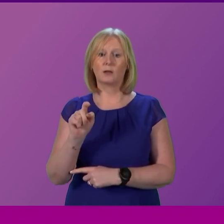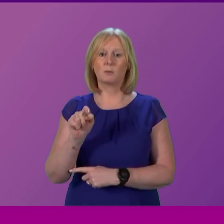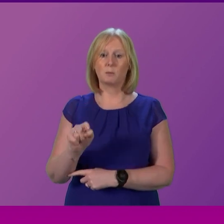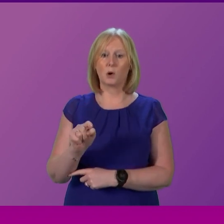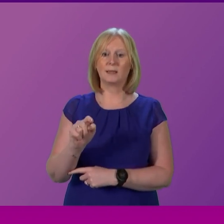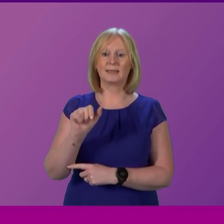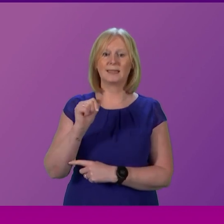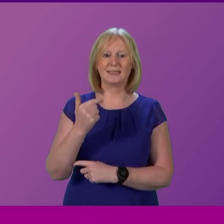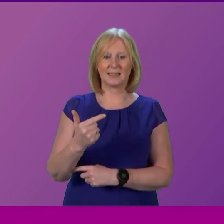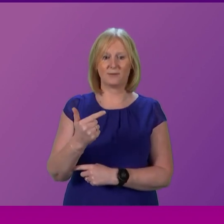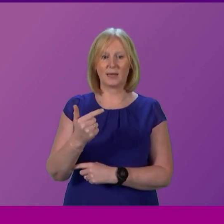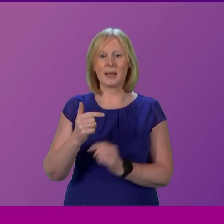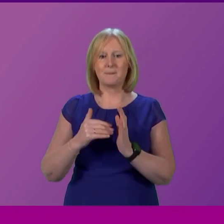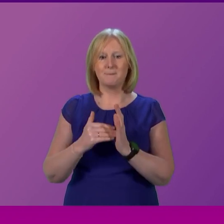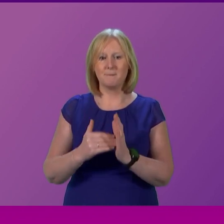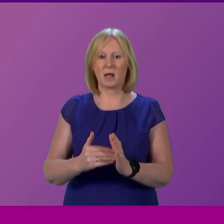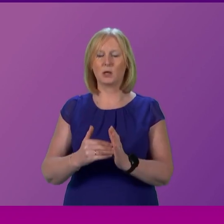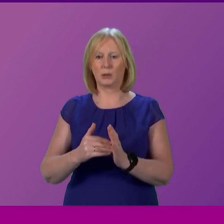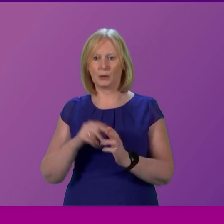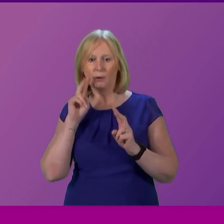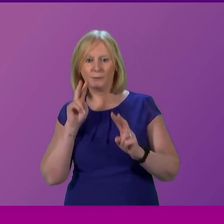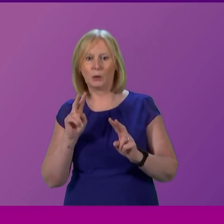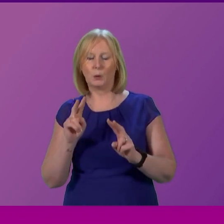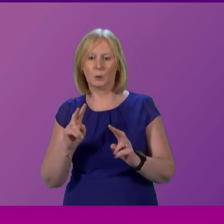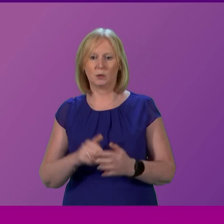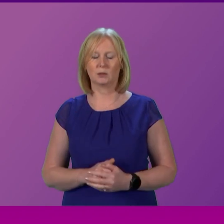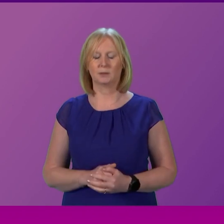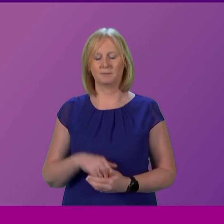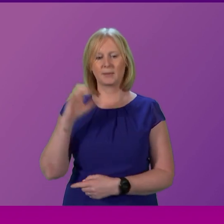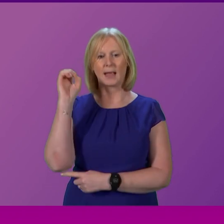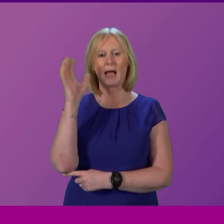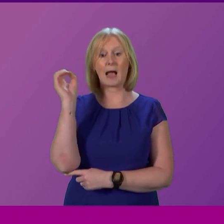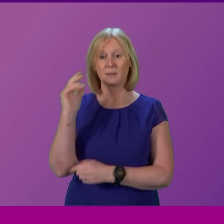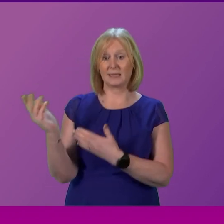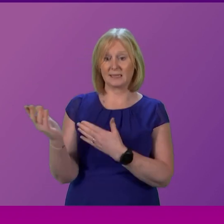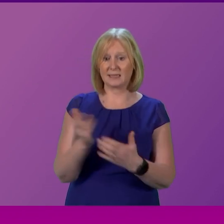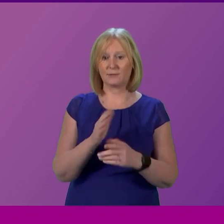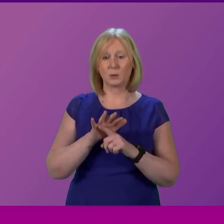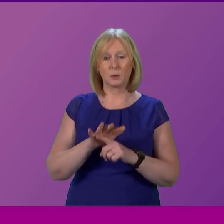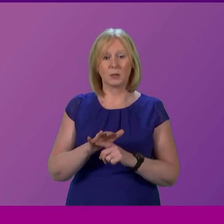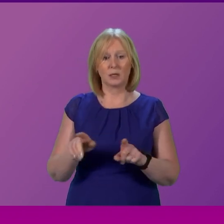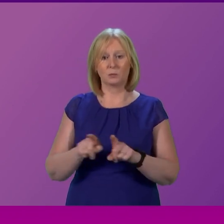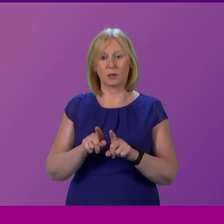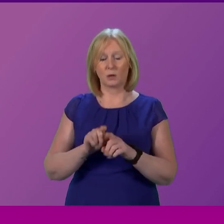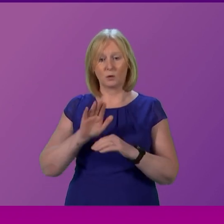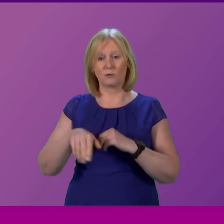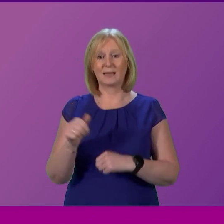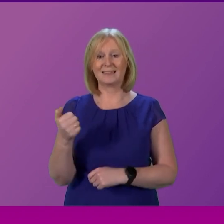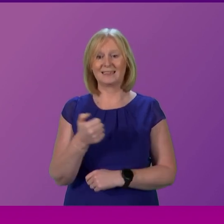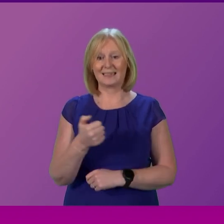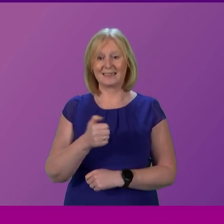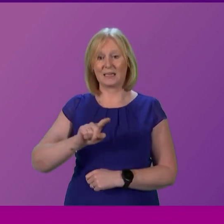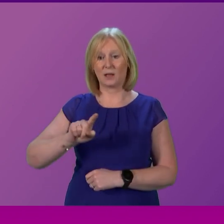million page views. The impact on the ambulance service has also been significant. It dealt with over 16,000